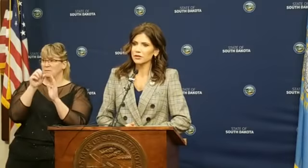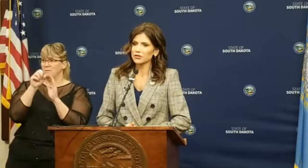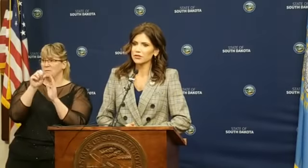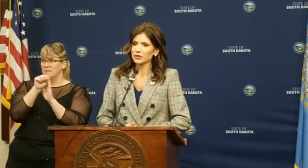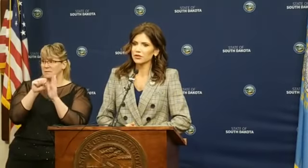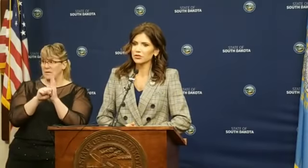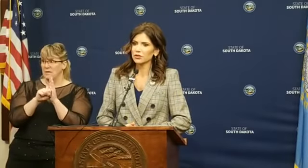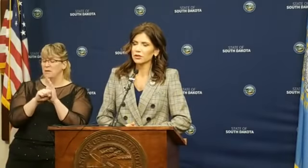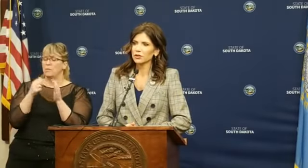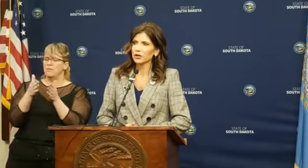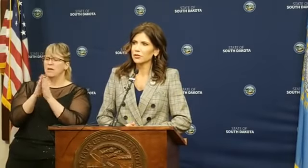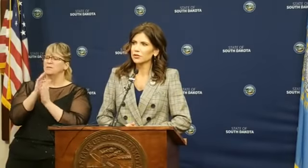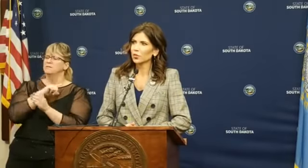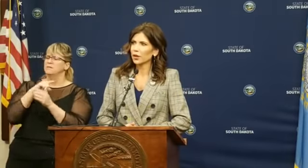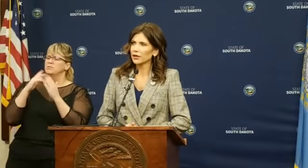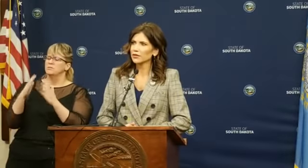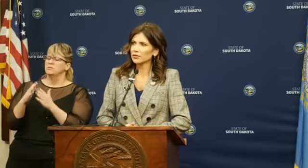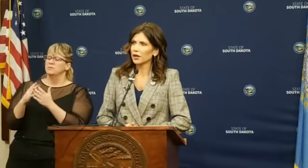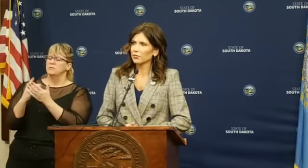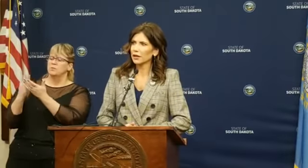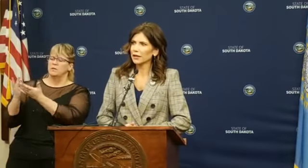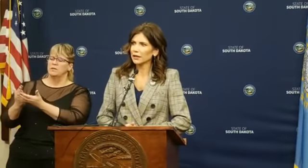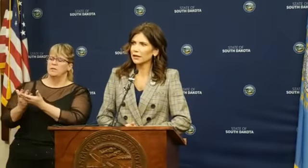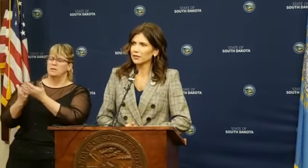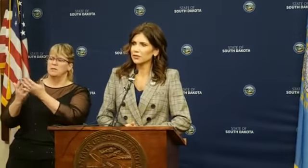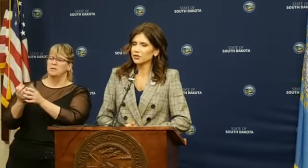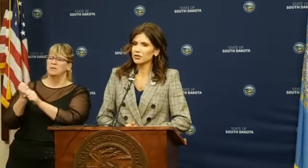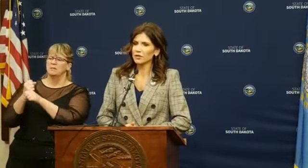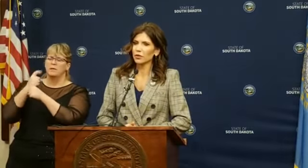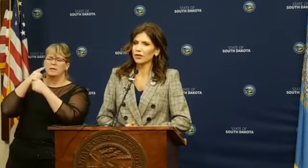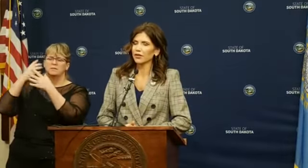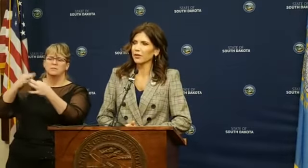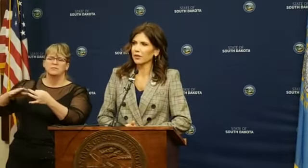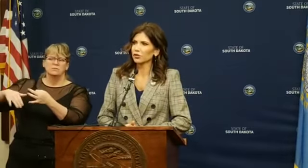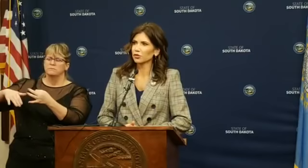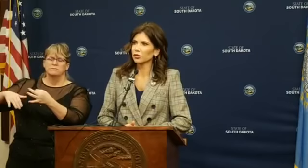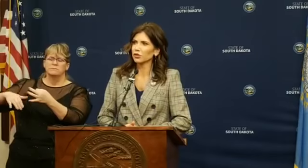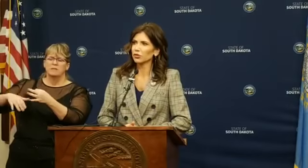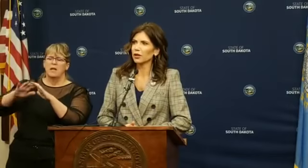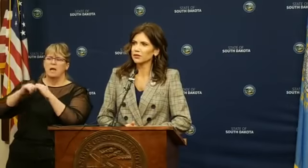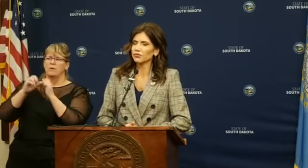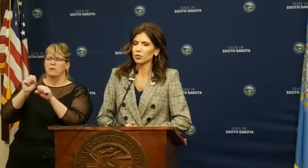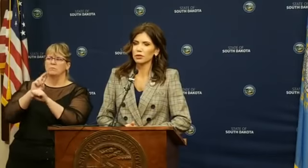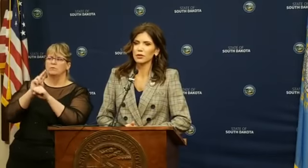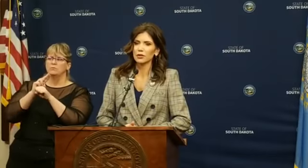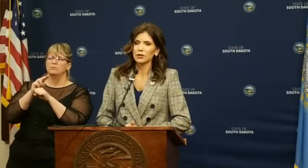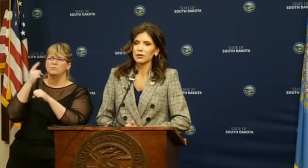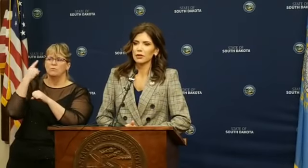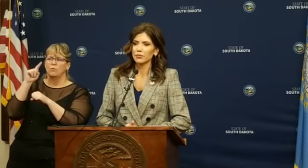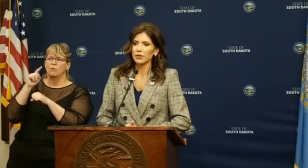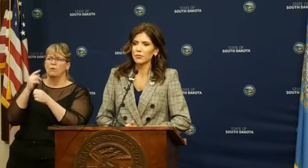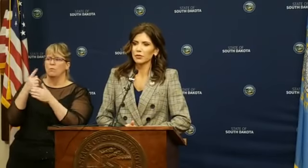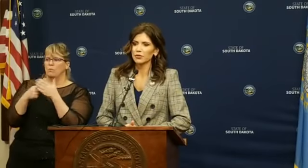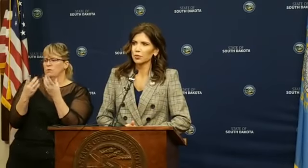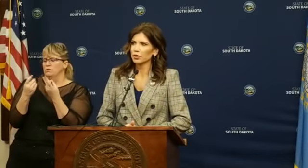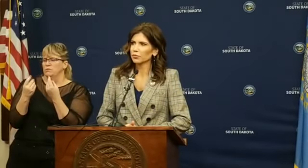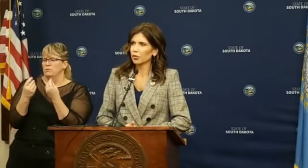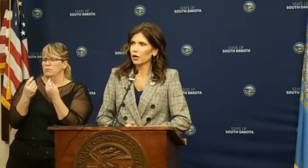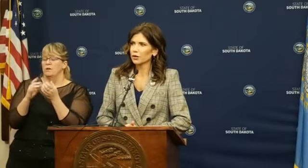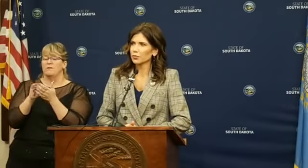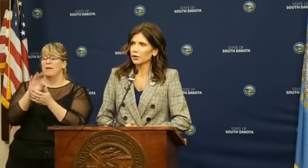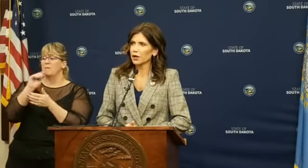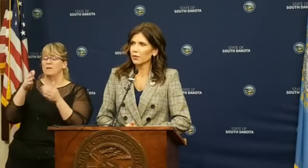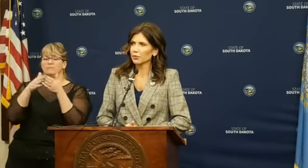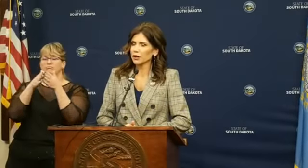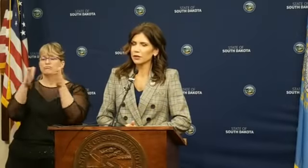asked the legislature to wait on making any decisions on what they think that could be utilized for. That bill is pretty